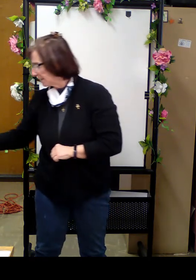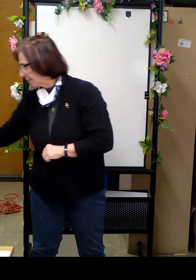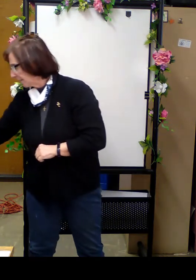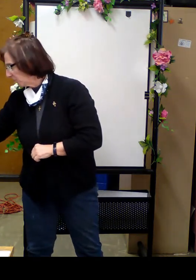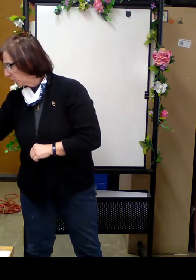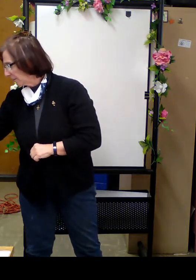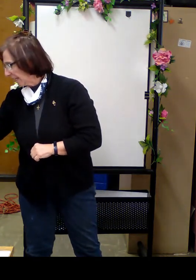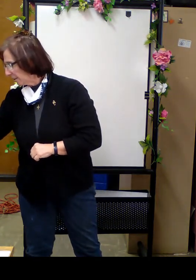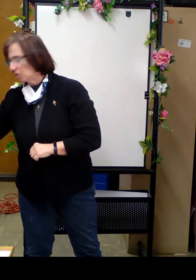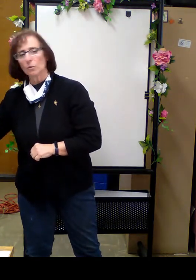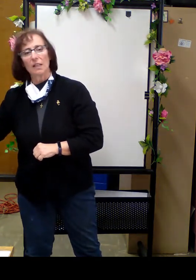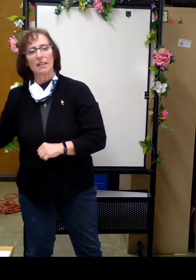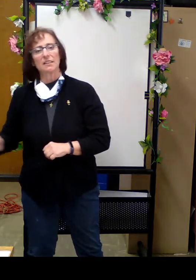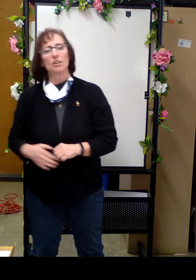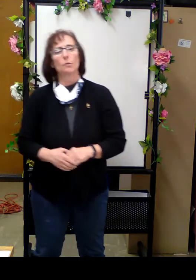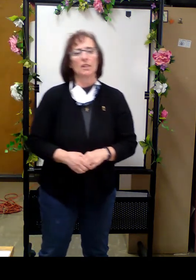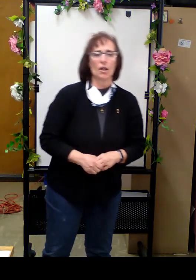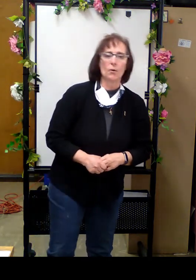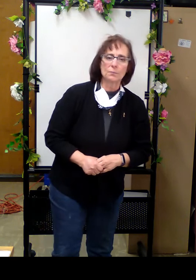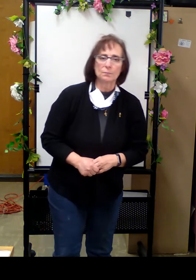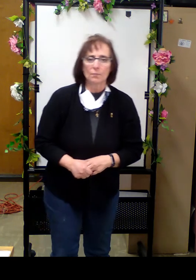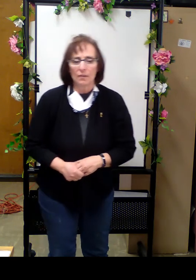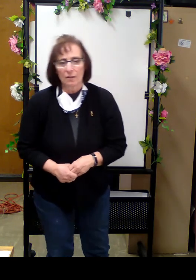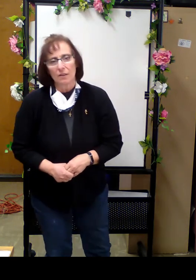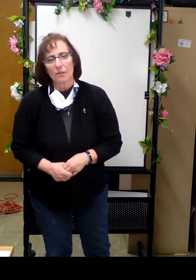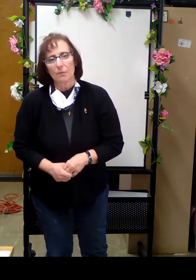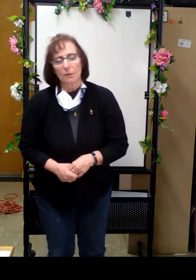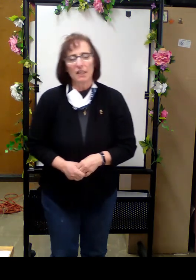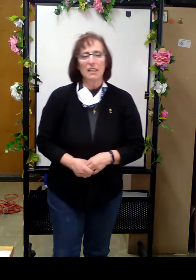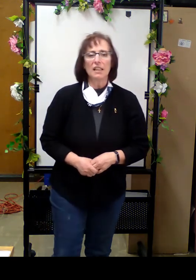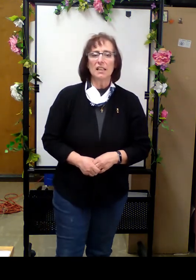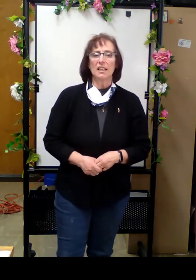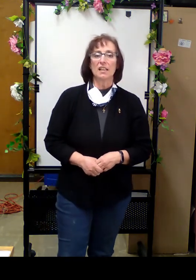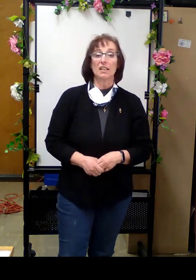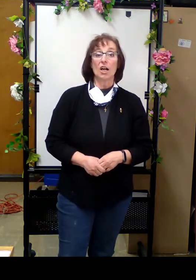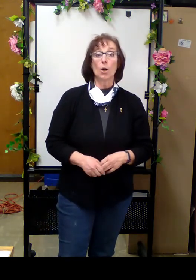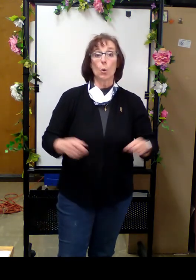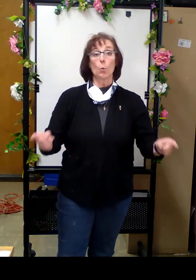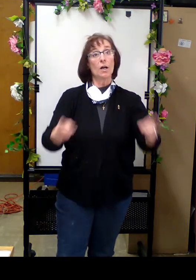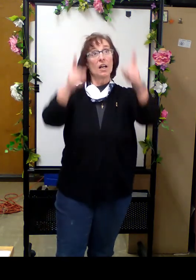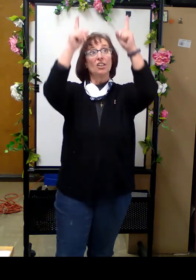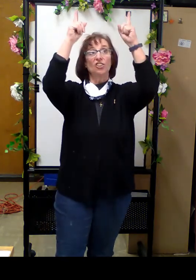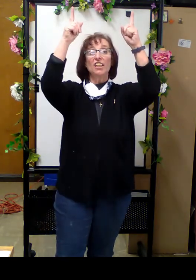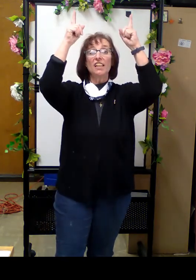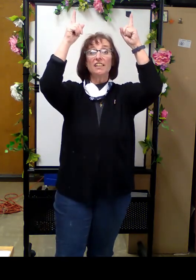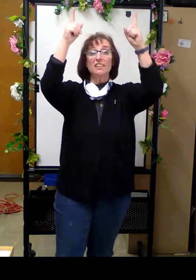Get your dancing children. Here we go. Three, go. Jesus